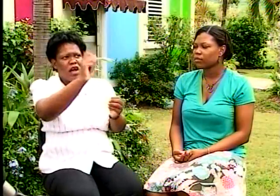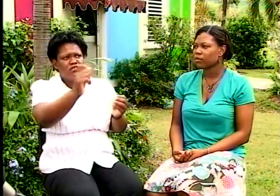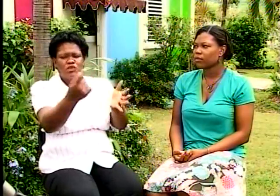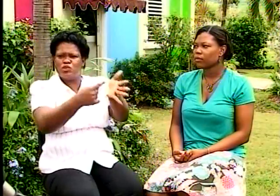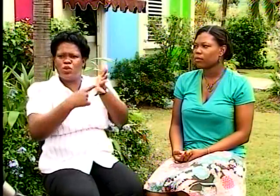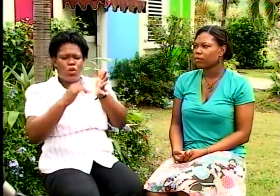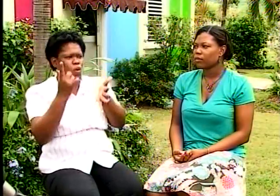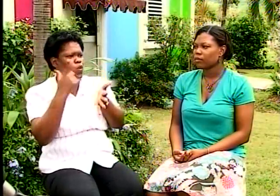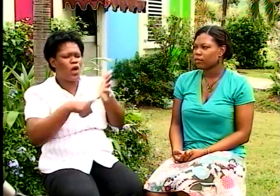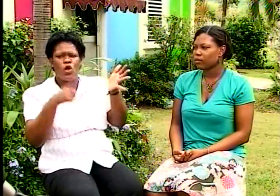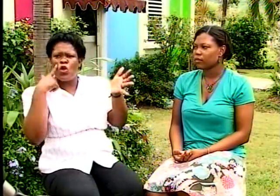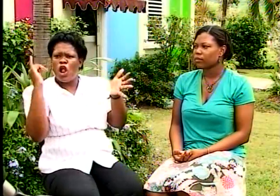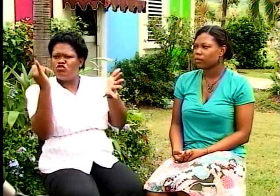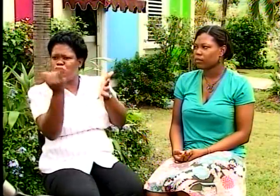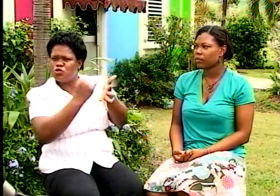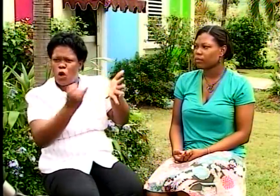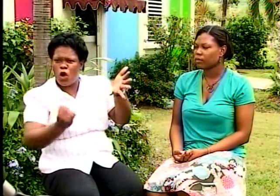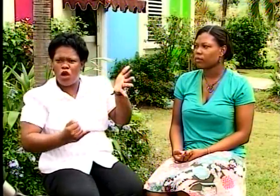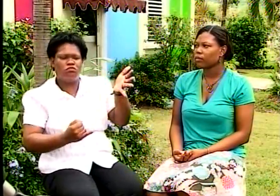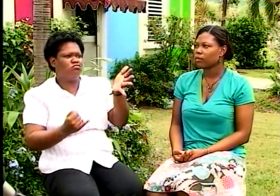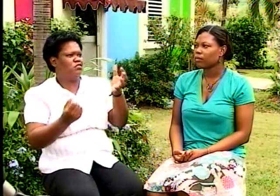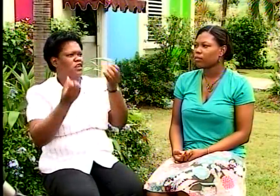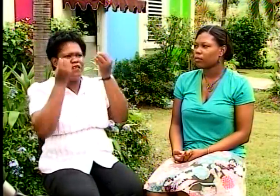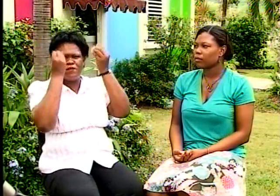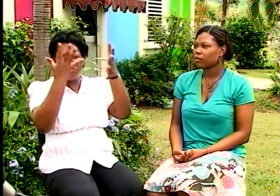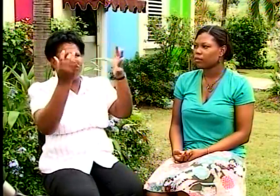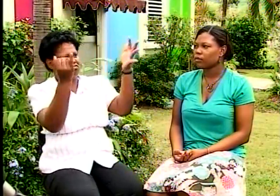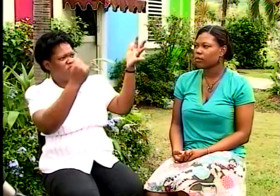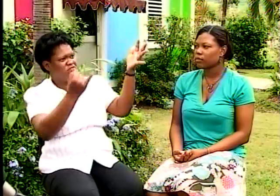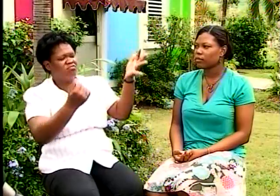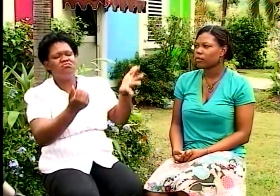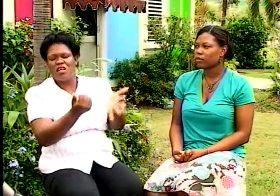the information. They could use drawings.